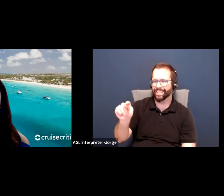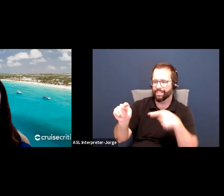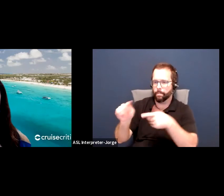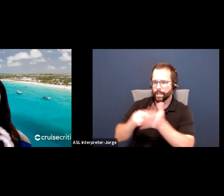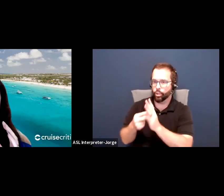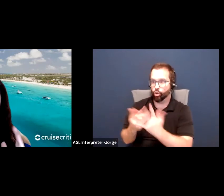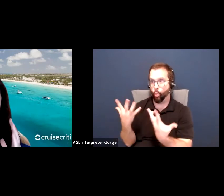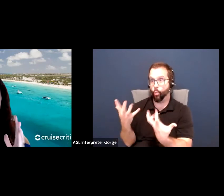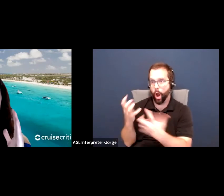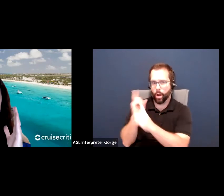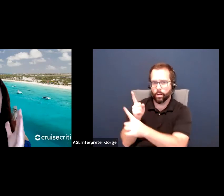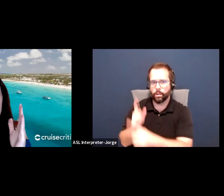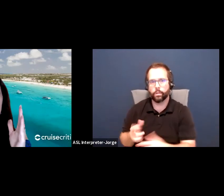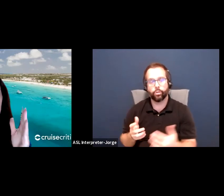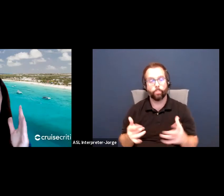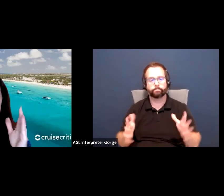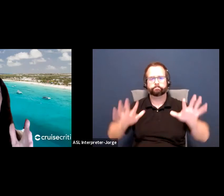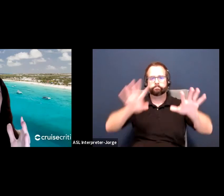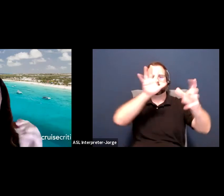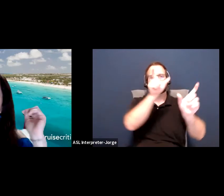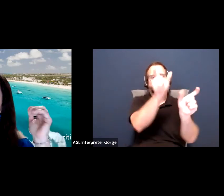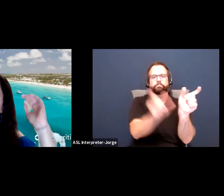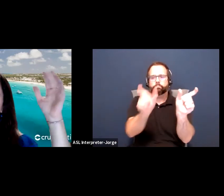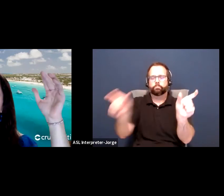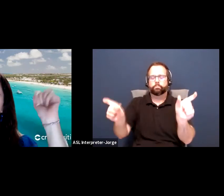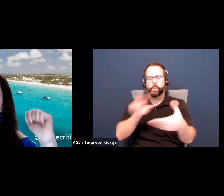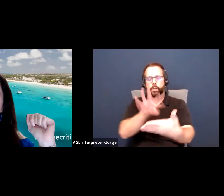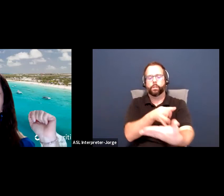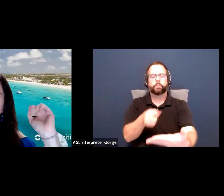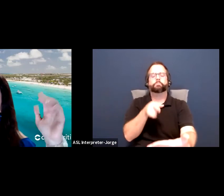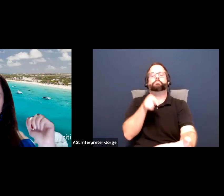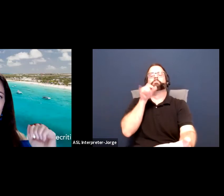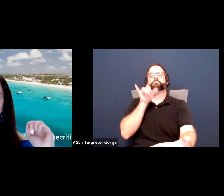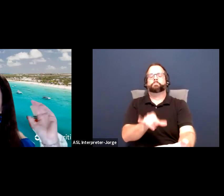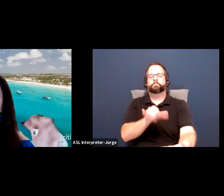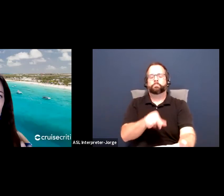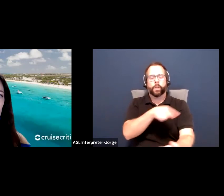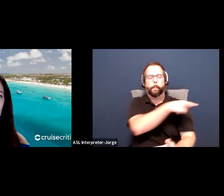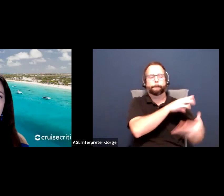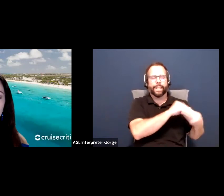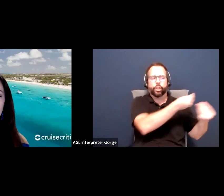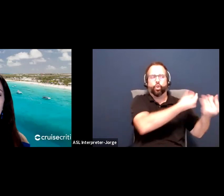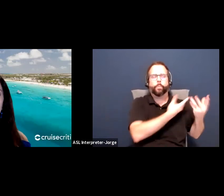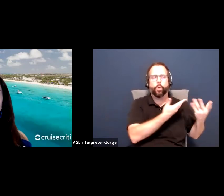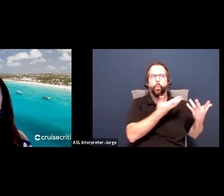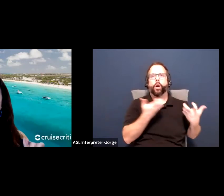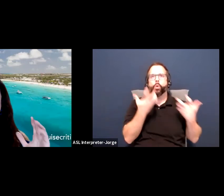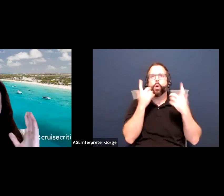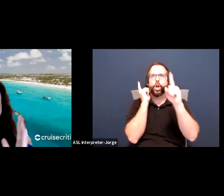this is who I want to reach. Messaging told us where we want to go, what we're doing, what we're about.